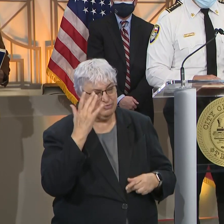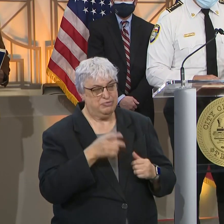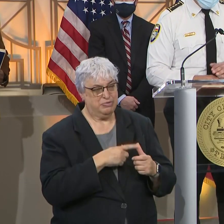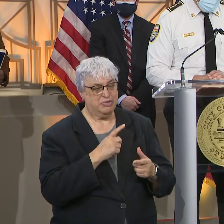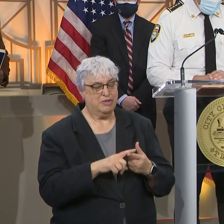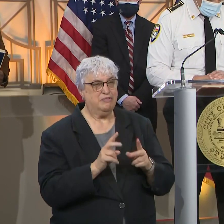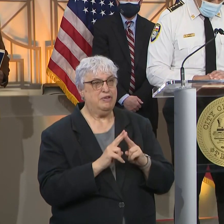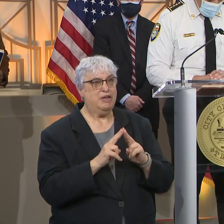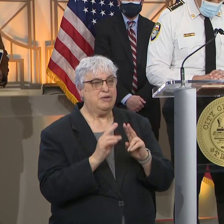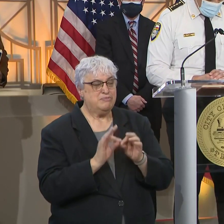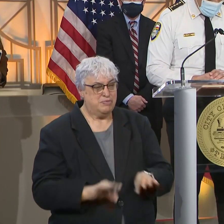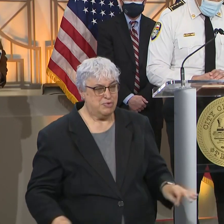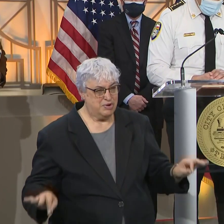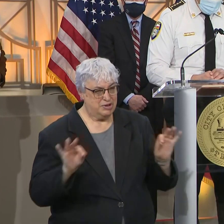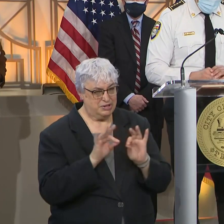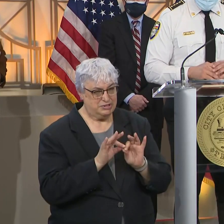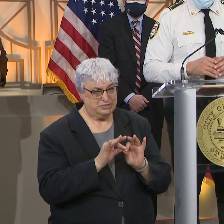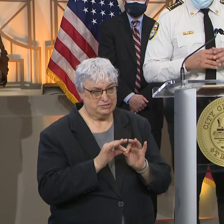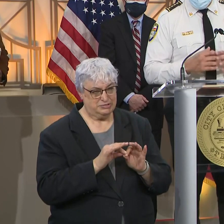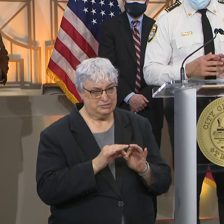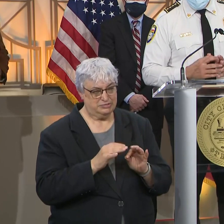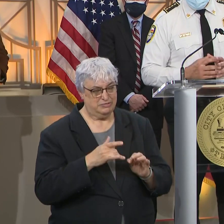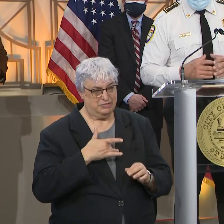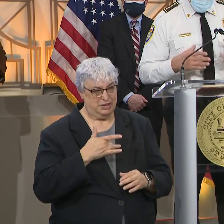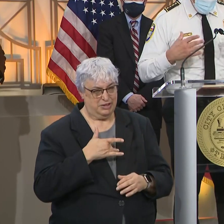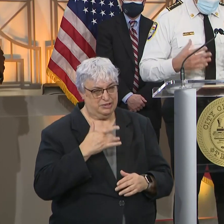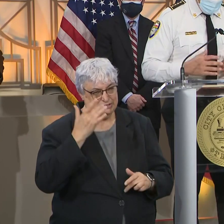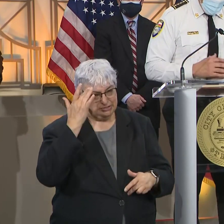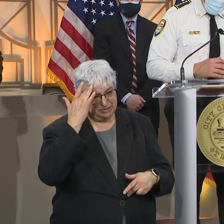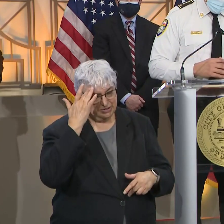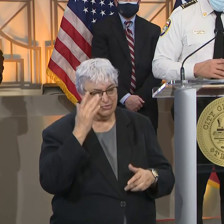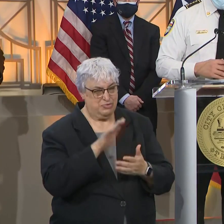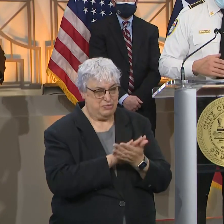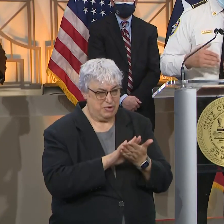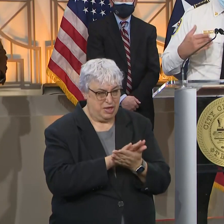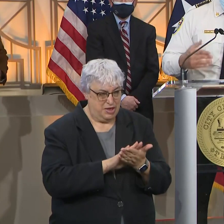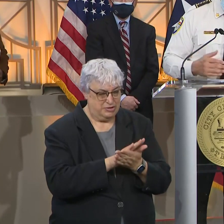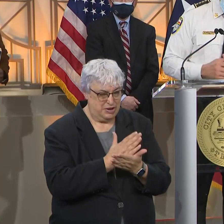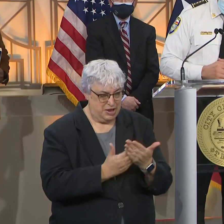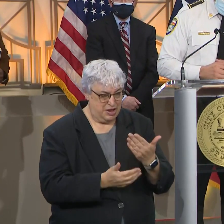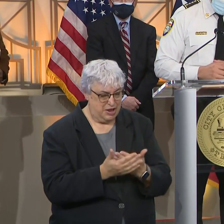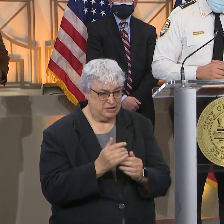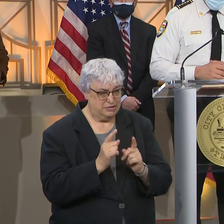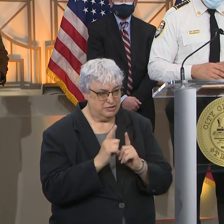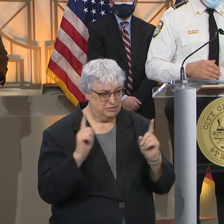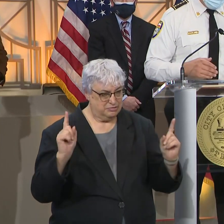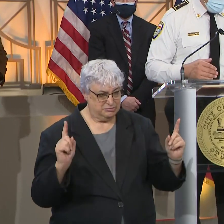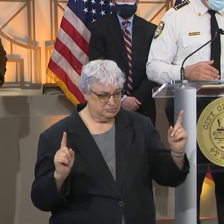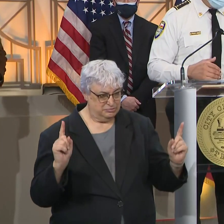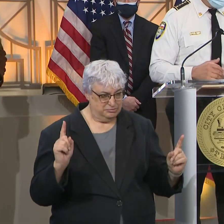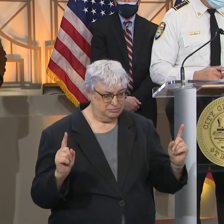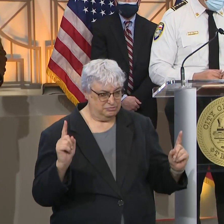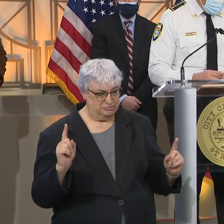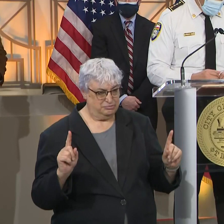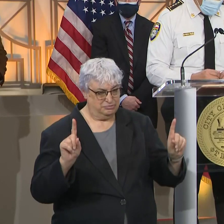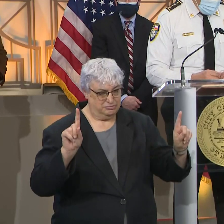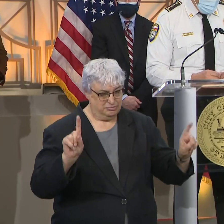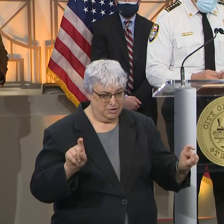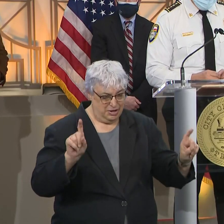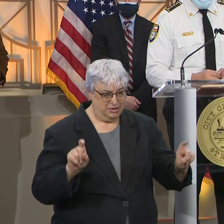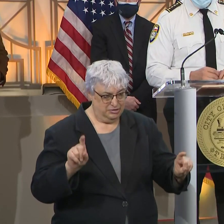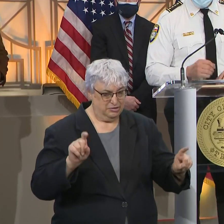get tested at this point and to do our part. Wash your hands. Keep your distance. Get tested.